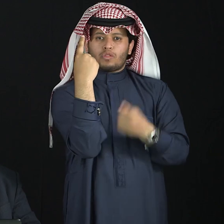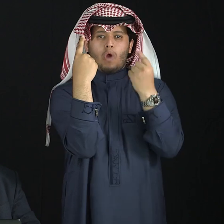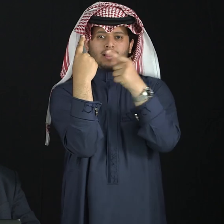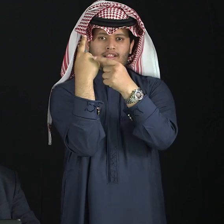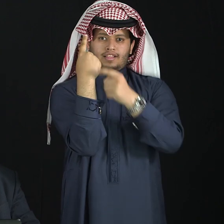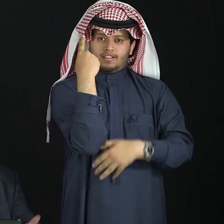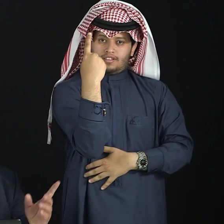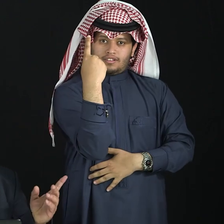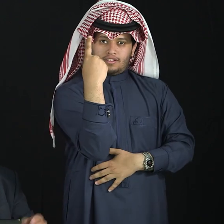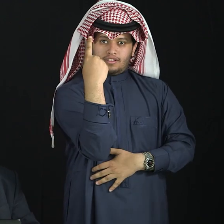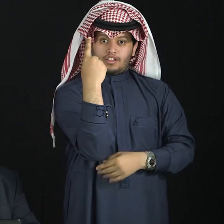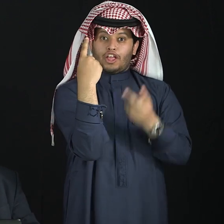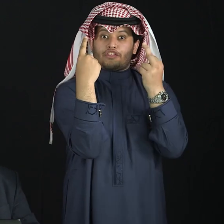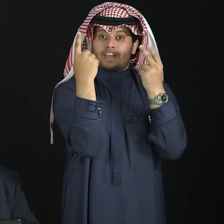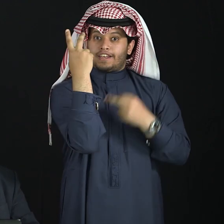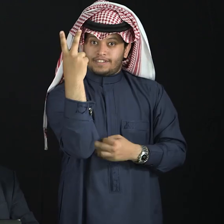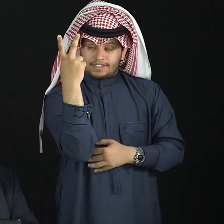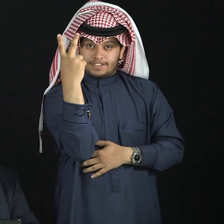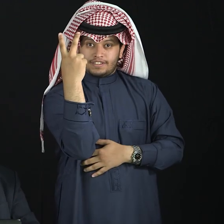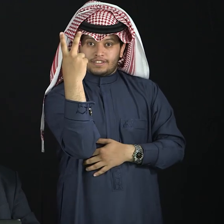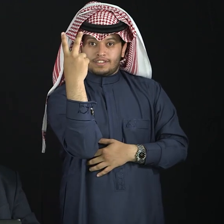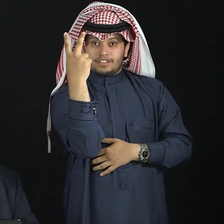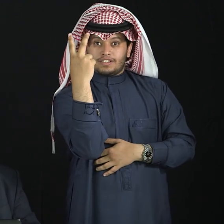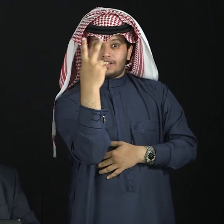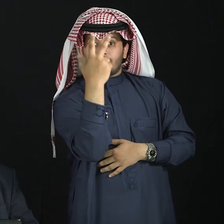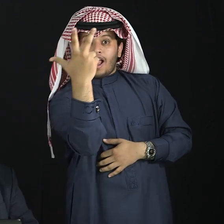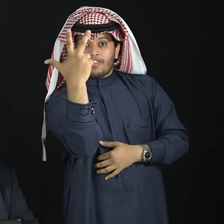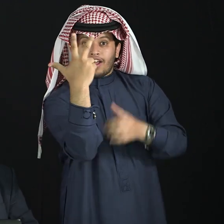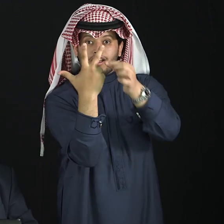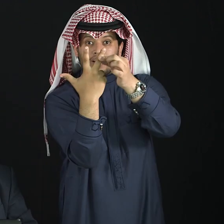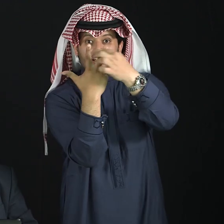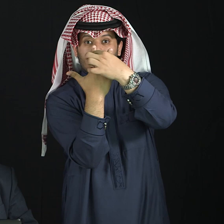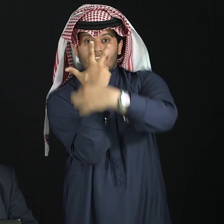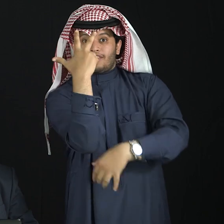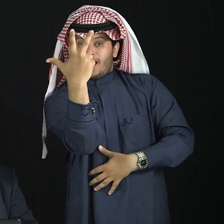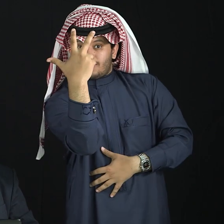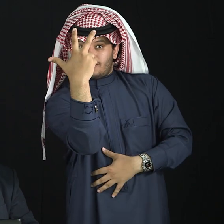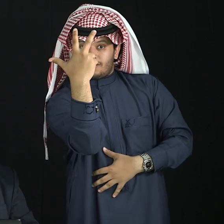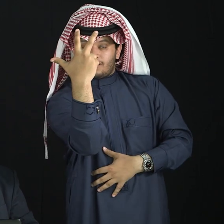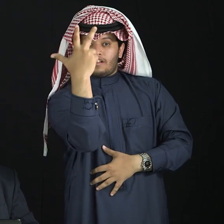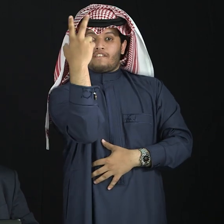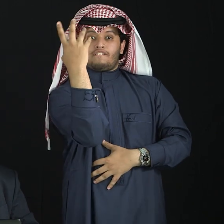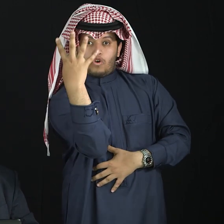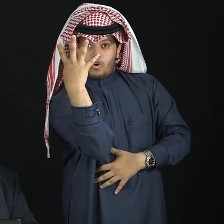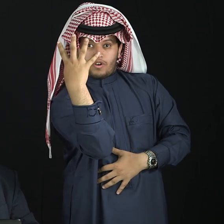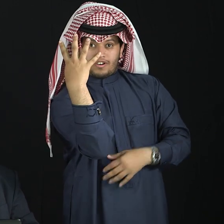two, three, four,